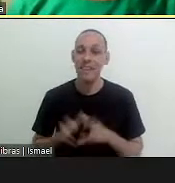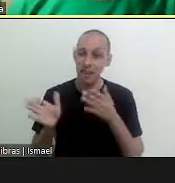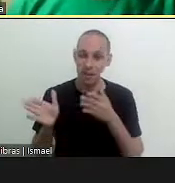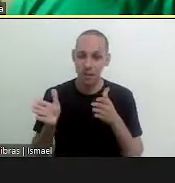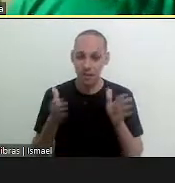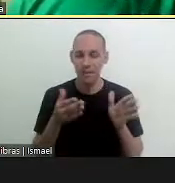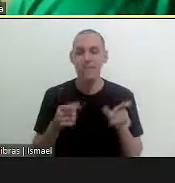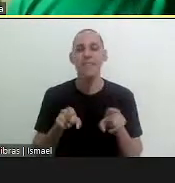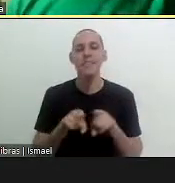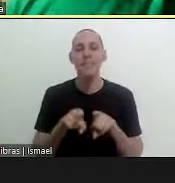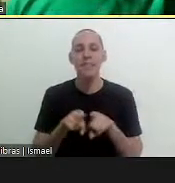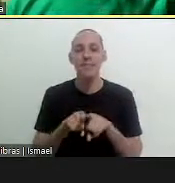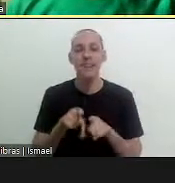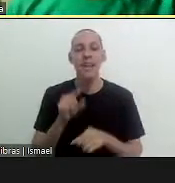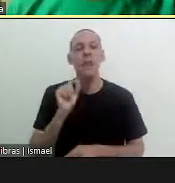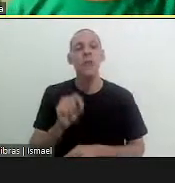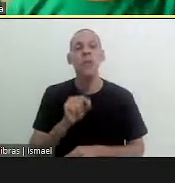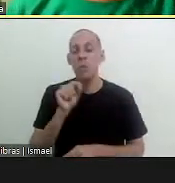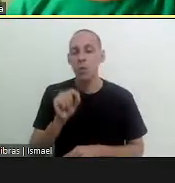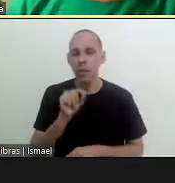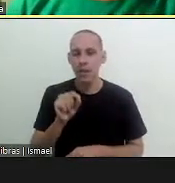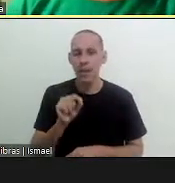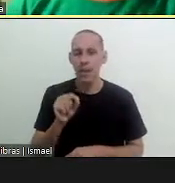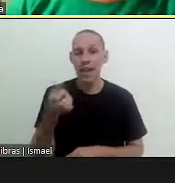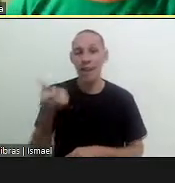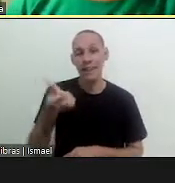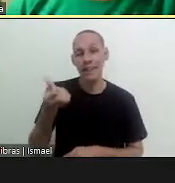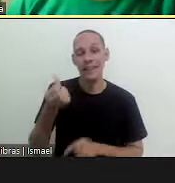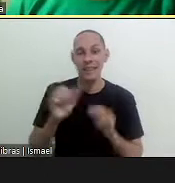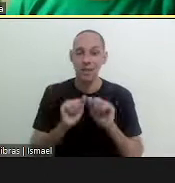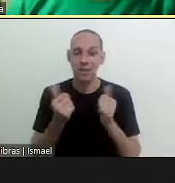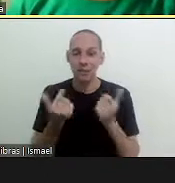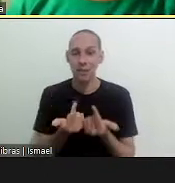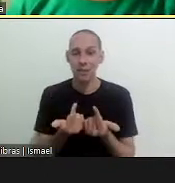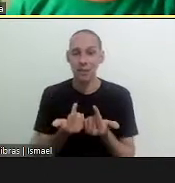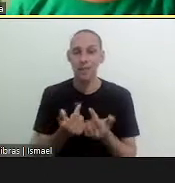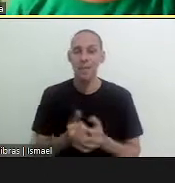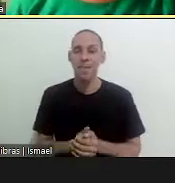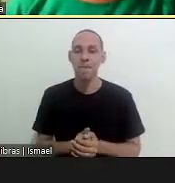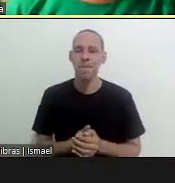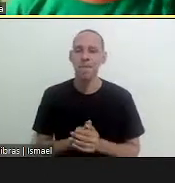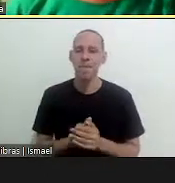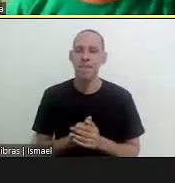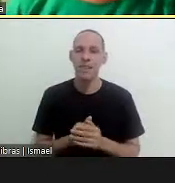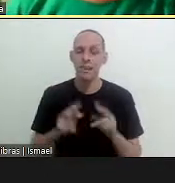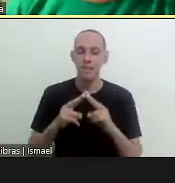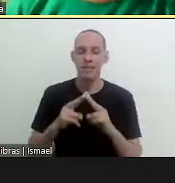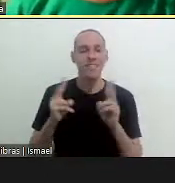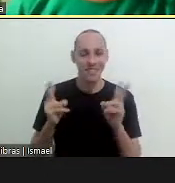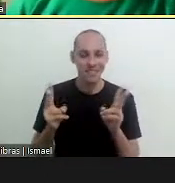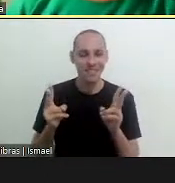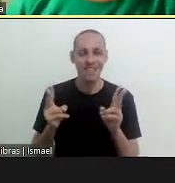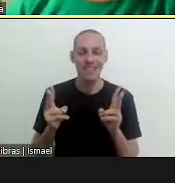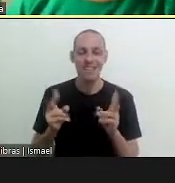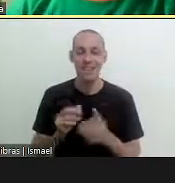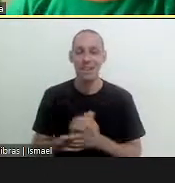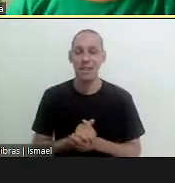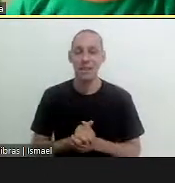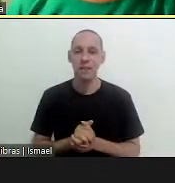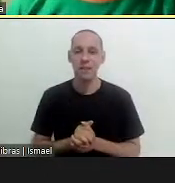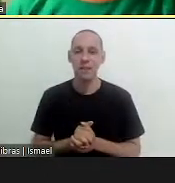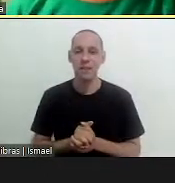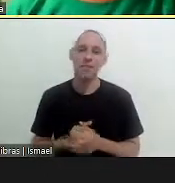the next slide it also tells us about the sixth assembly which is an assembly which was fully virtual